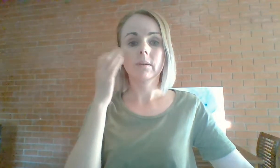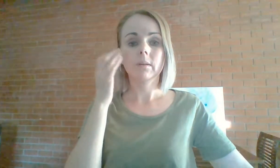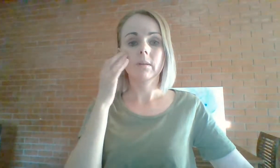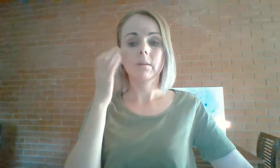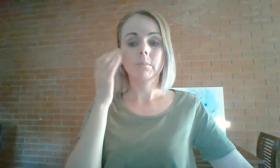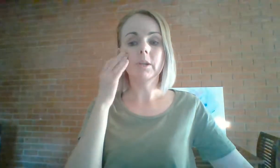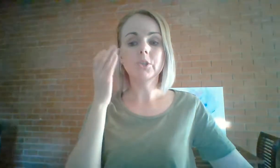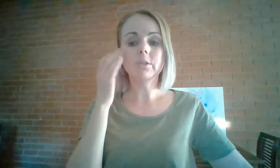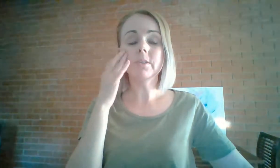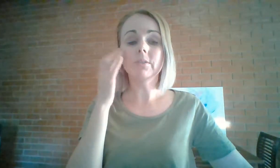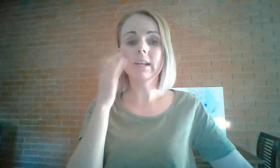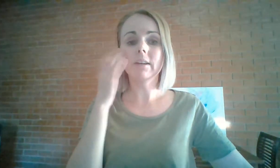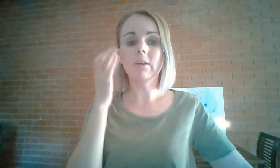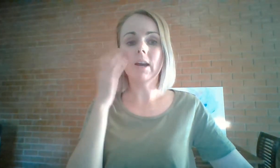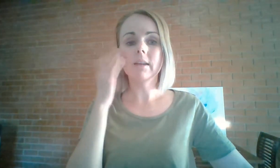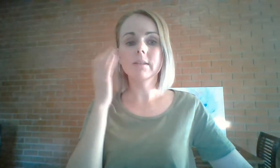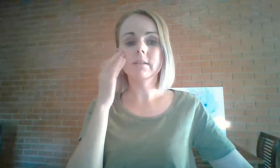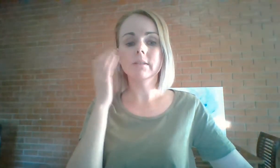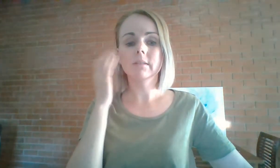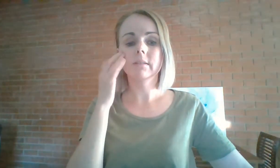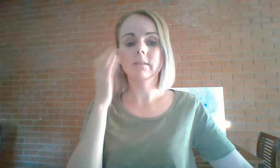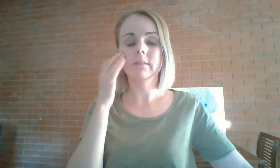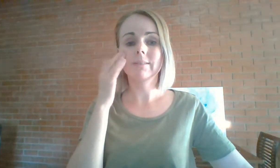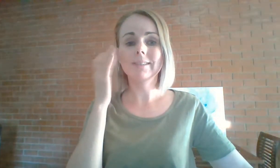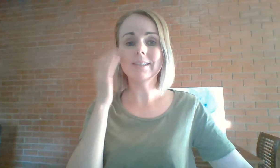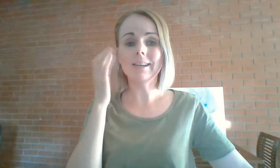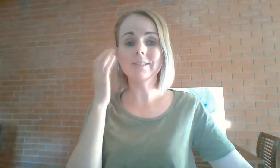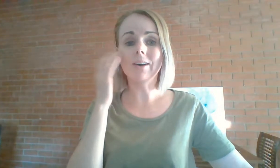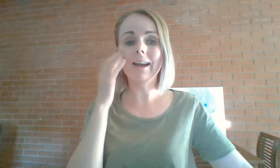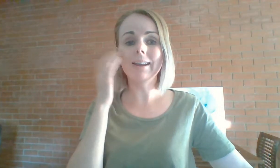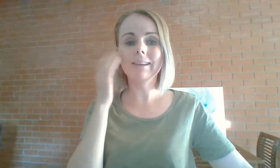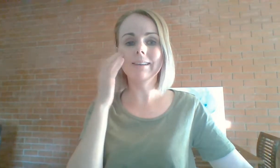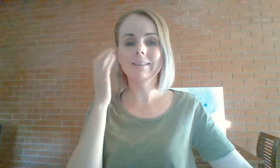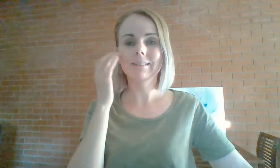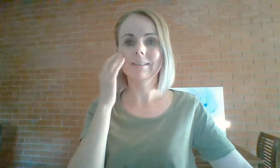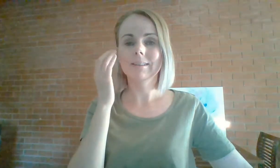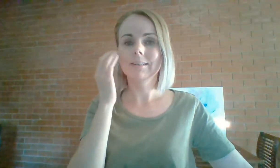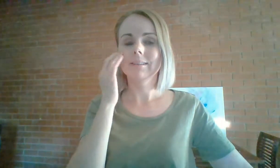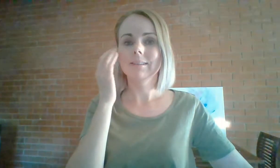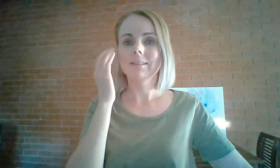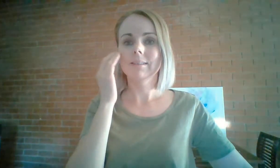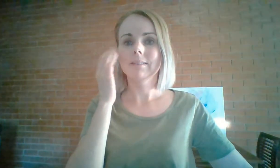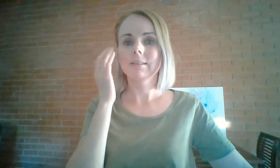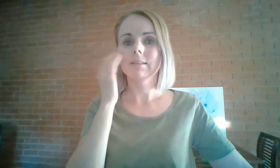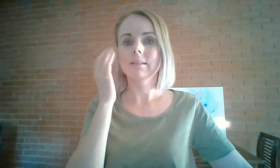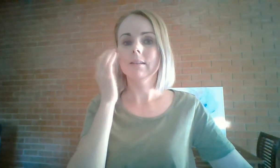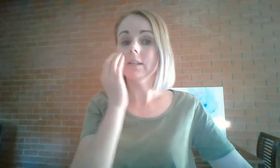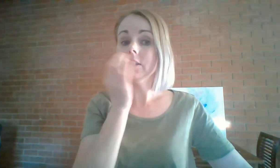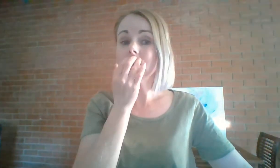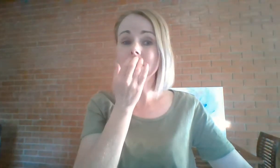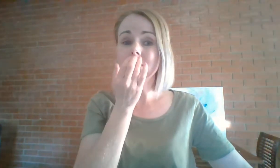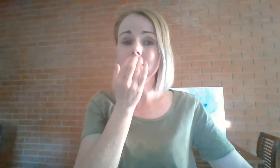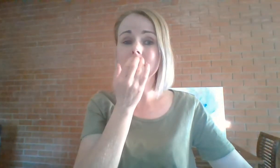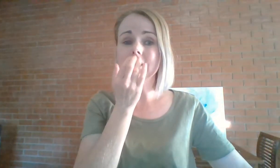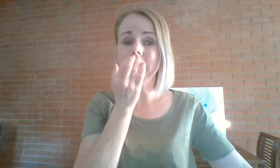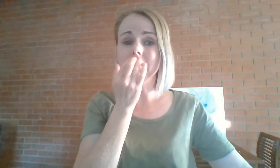But I choose to recognise this anxiety is trying to tell me something.